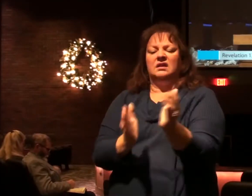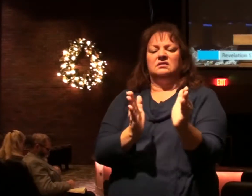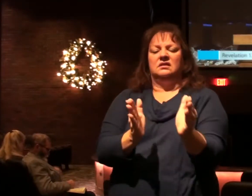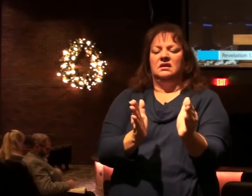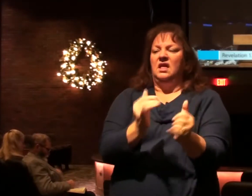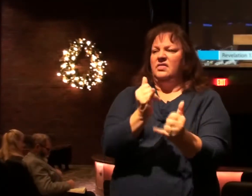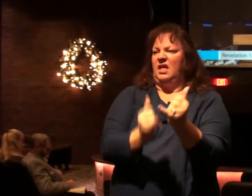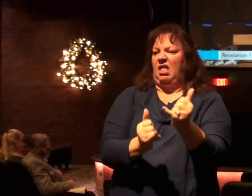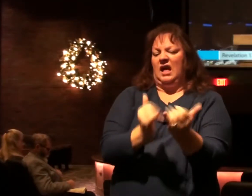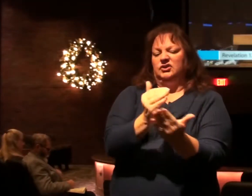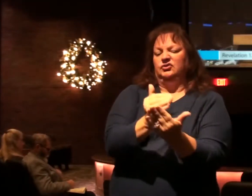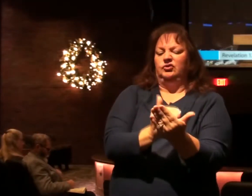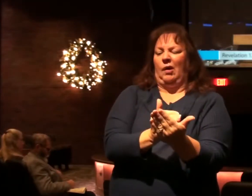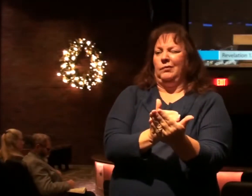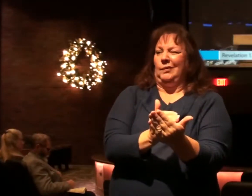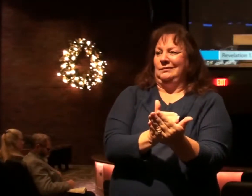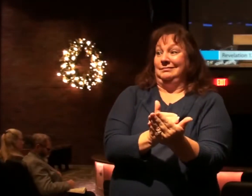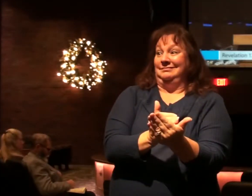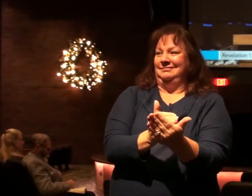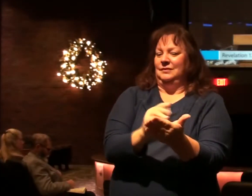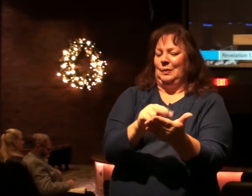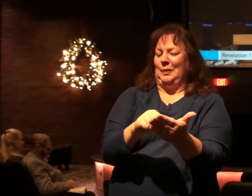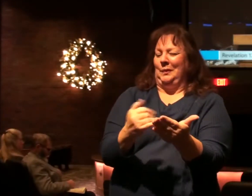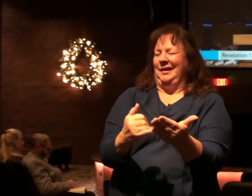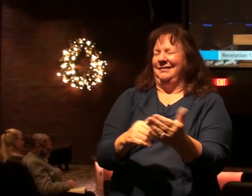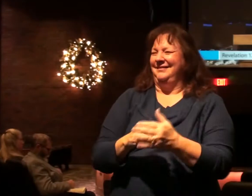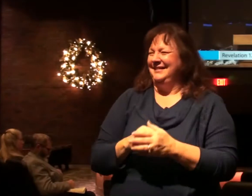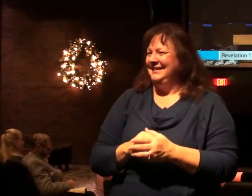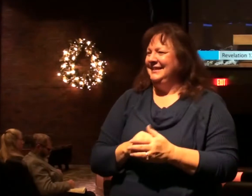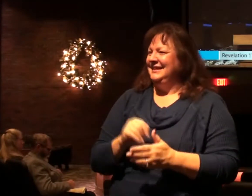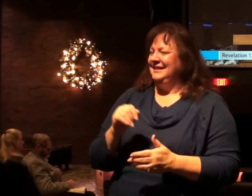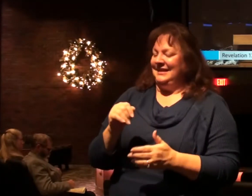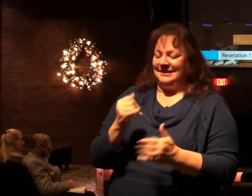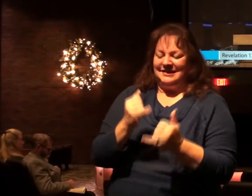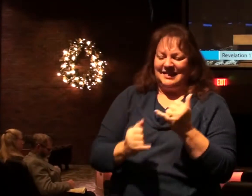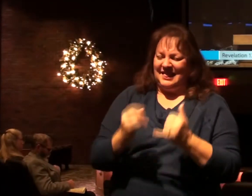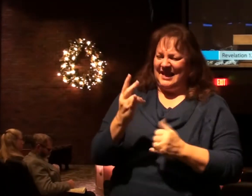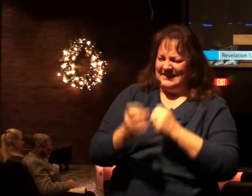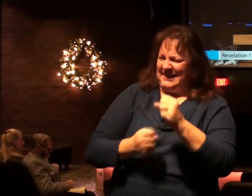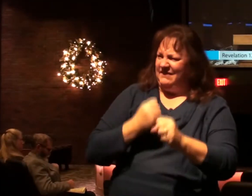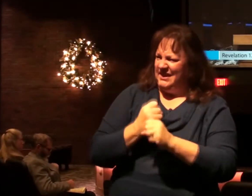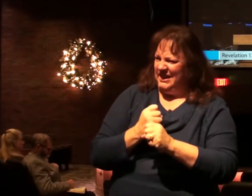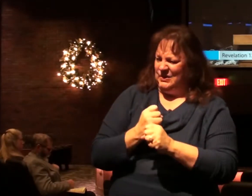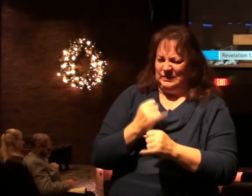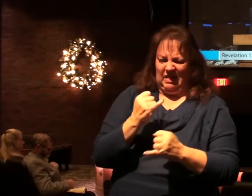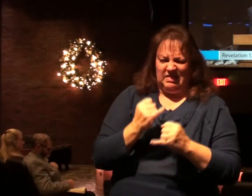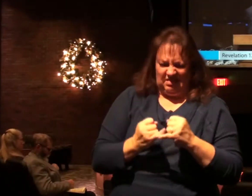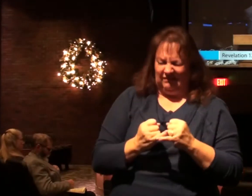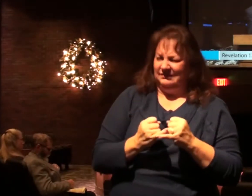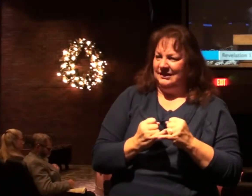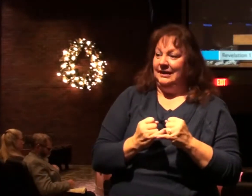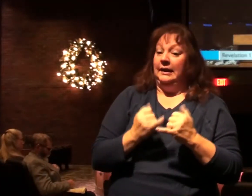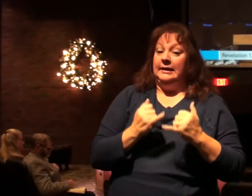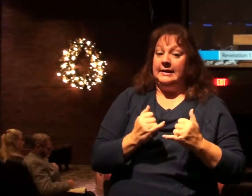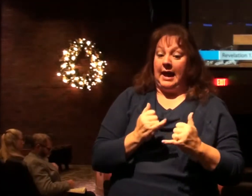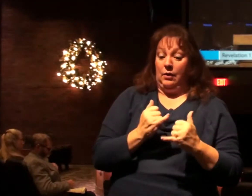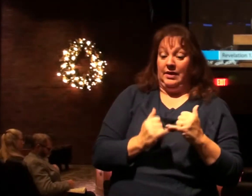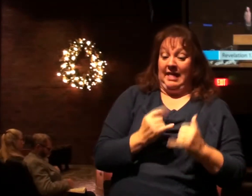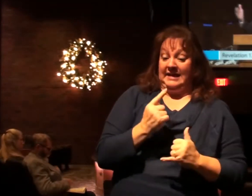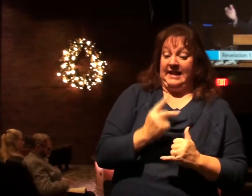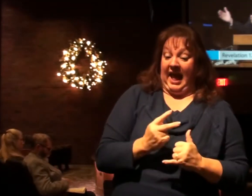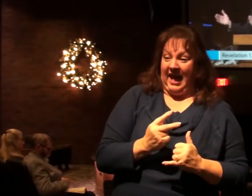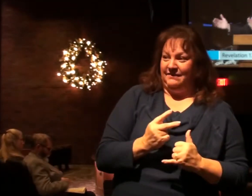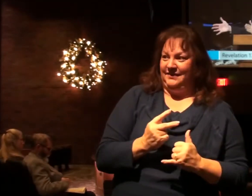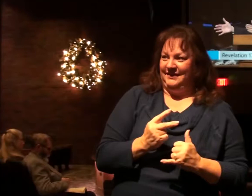of the last chapter, if you will. We're in the seventieth week of Daniel, the last seven years, and now we're in the last